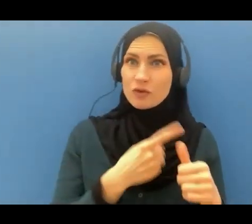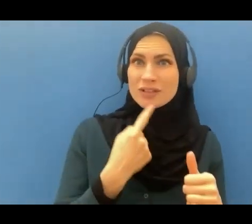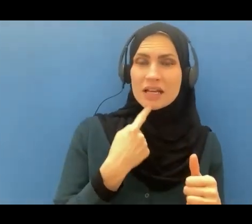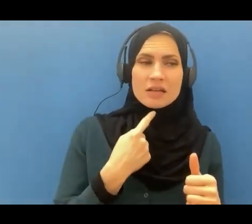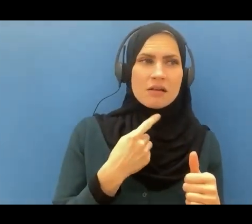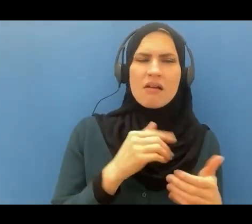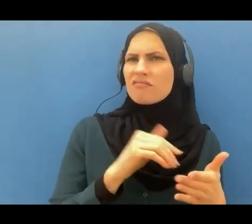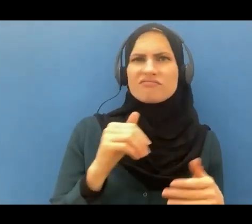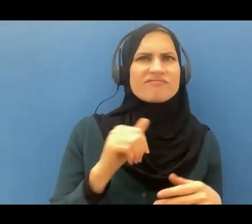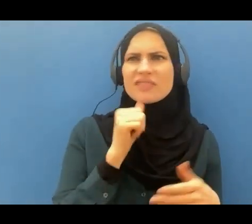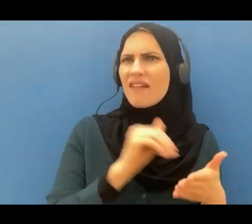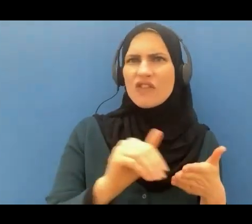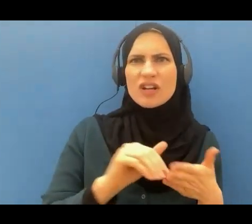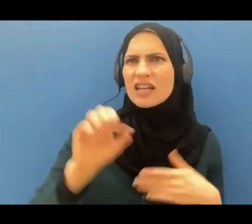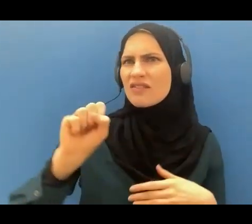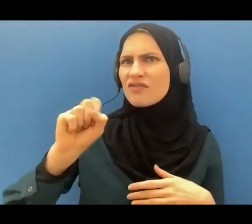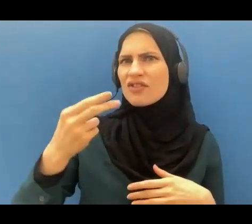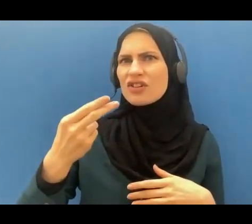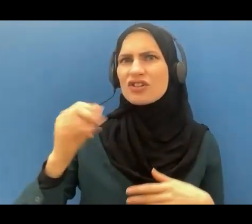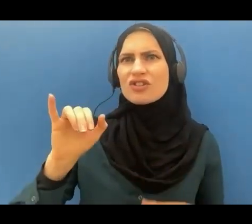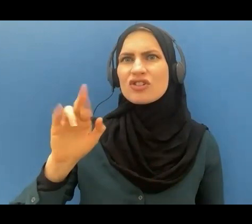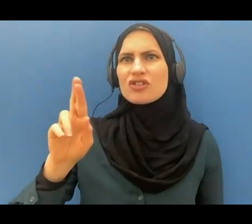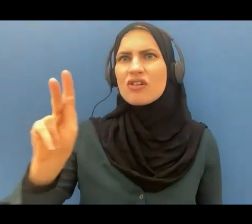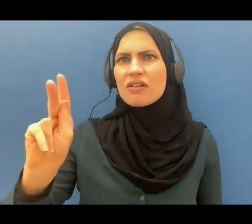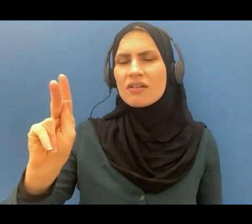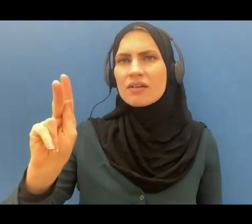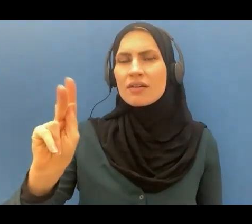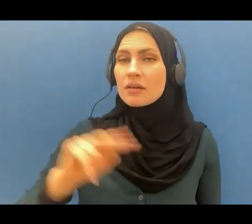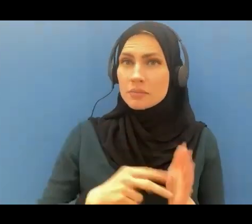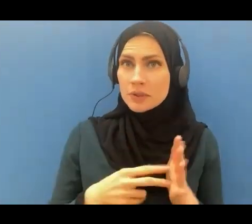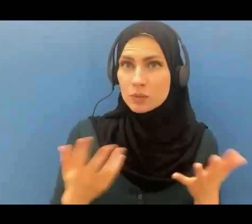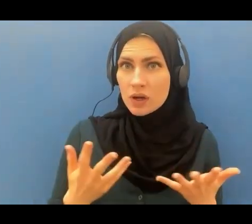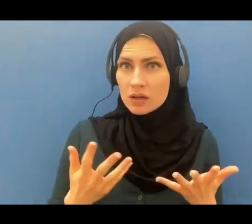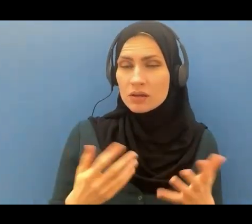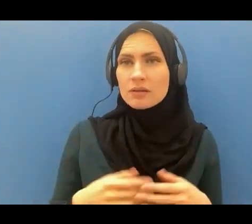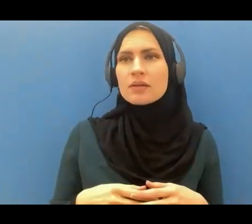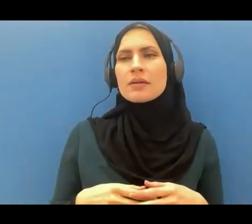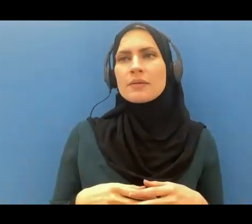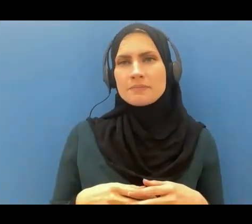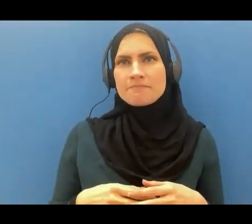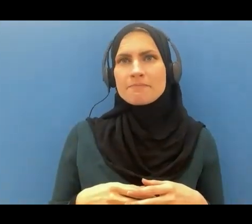he does not forgive shirk or associating partners with Allah.